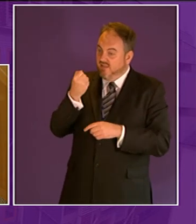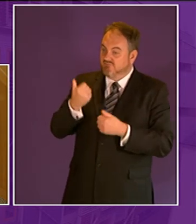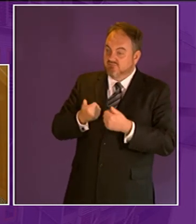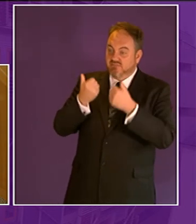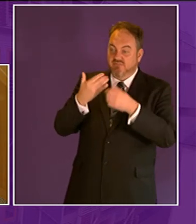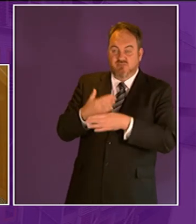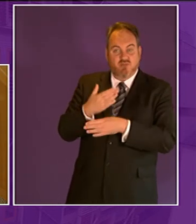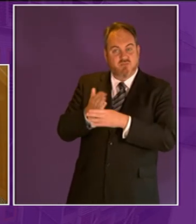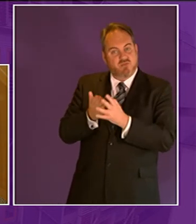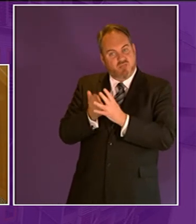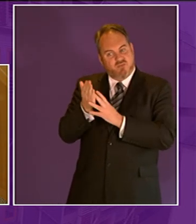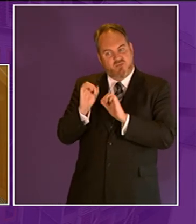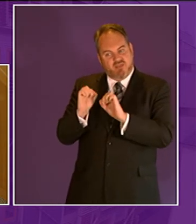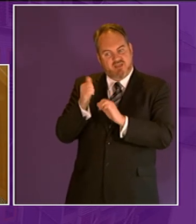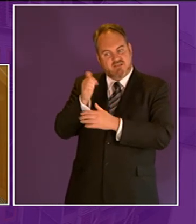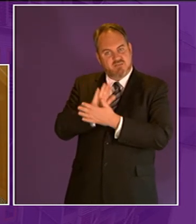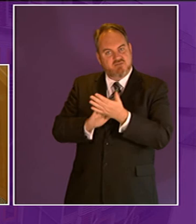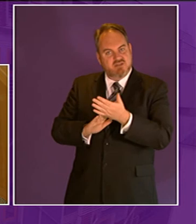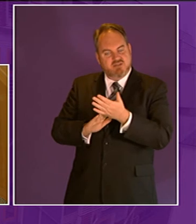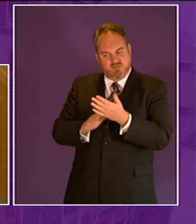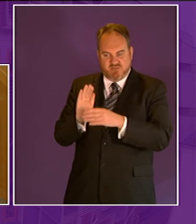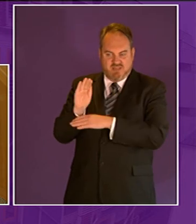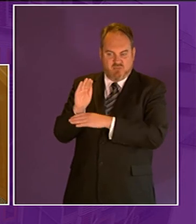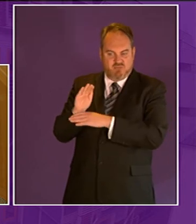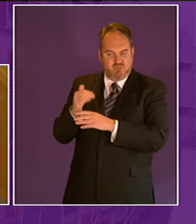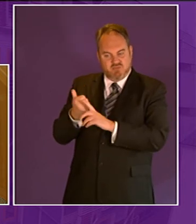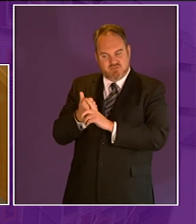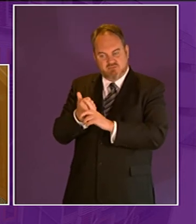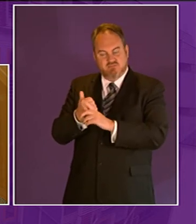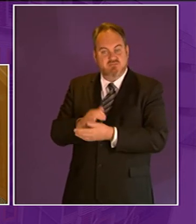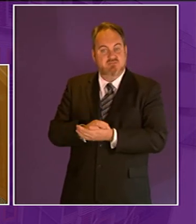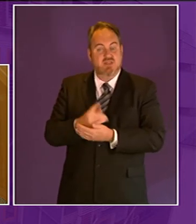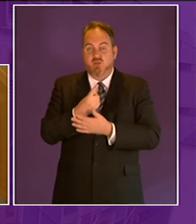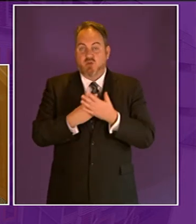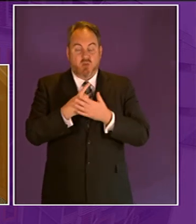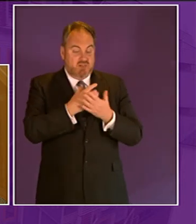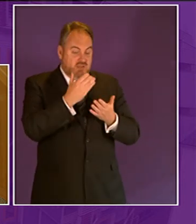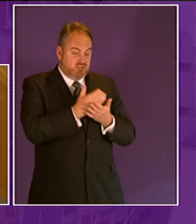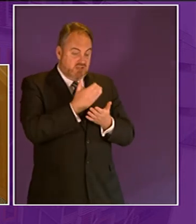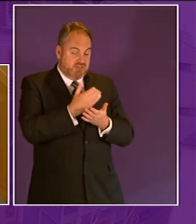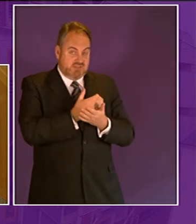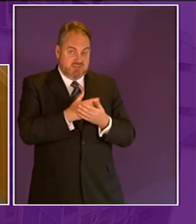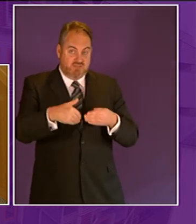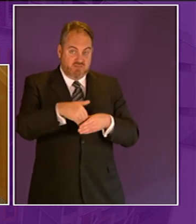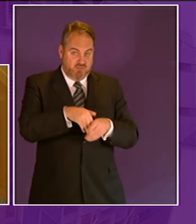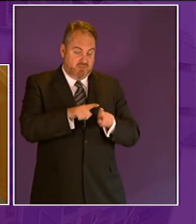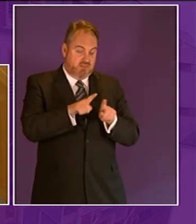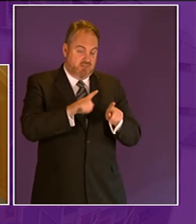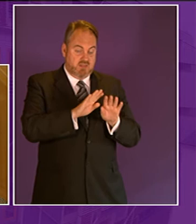now such support is not just limited to the third sector organizations such as the national trust bodies